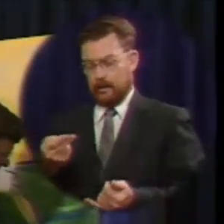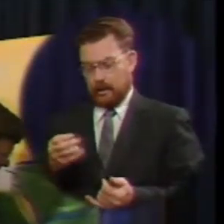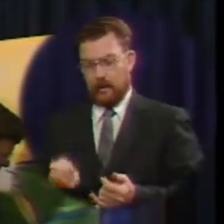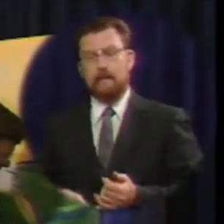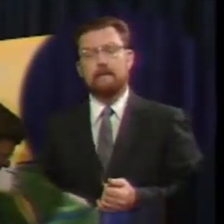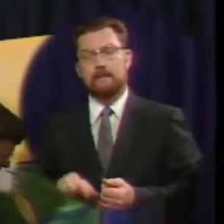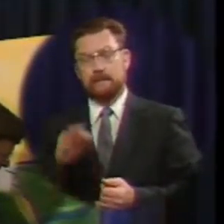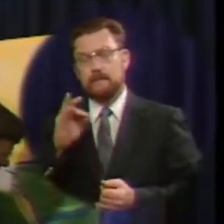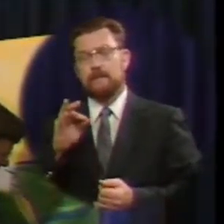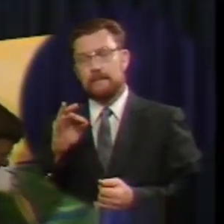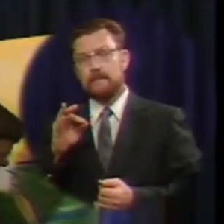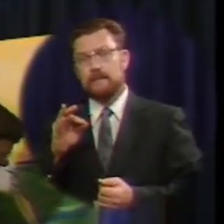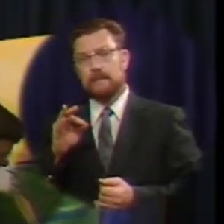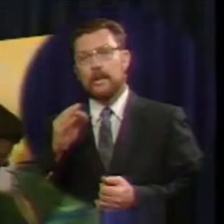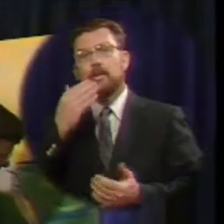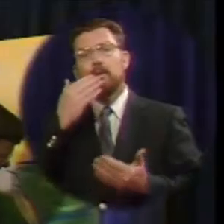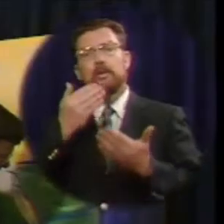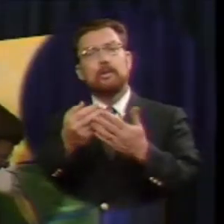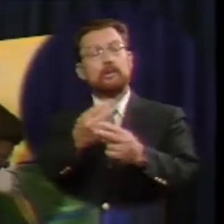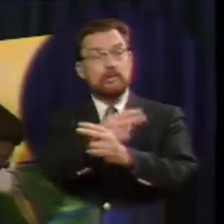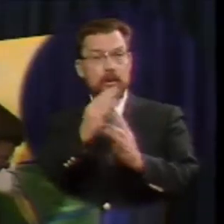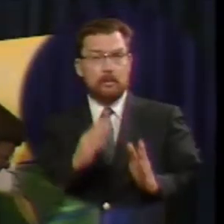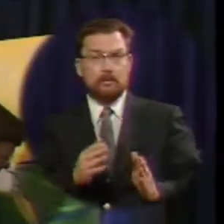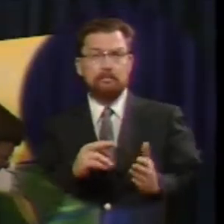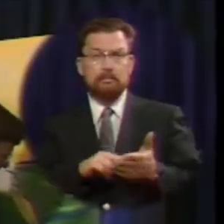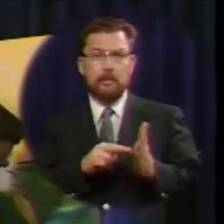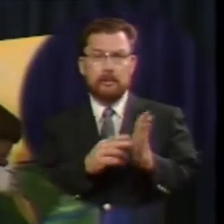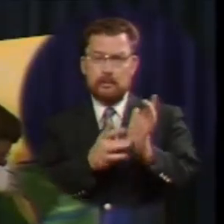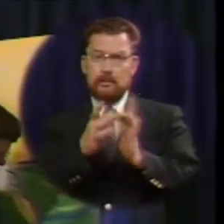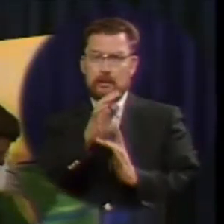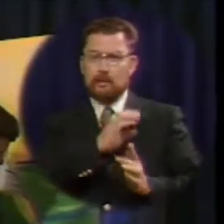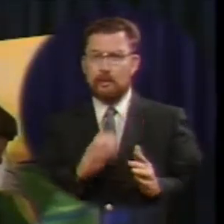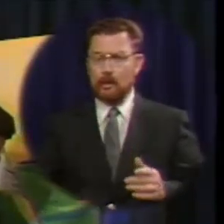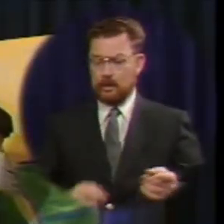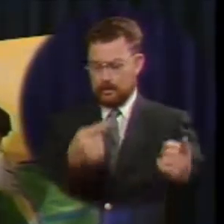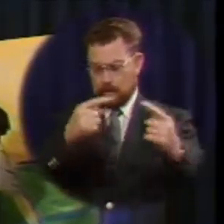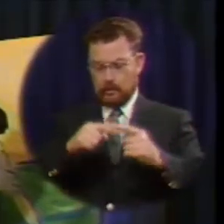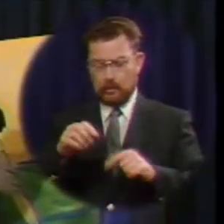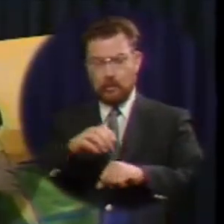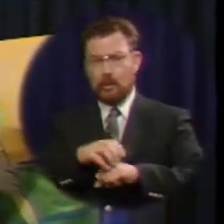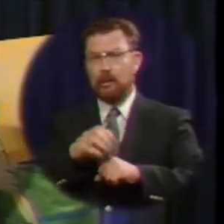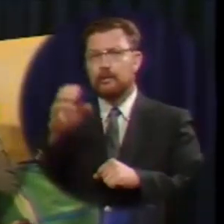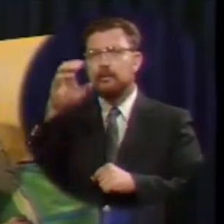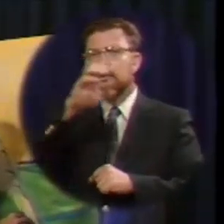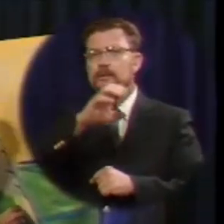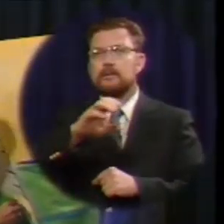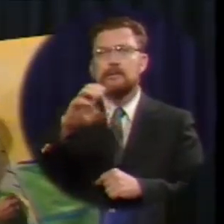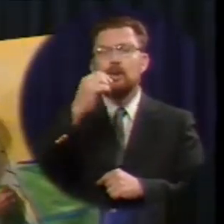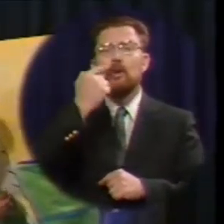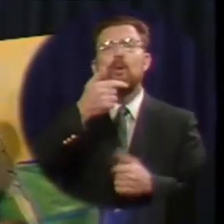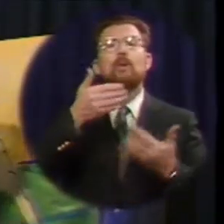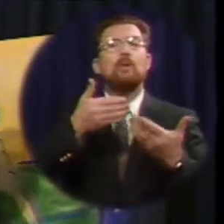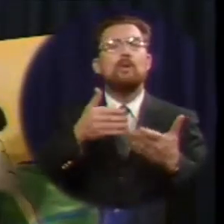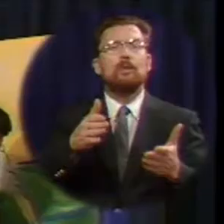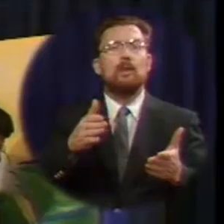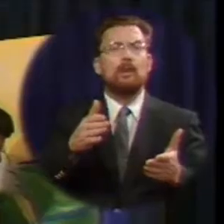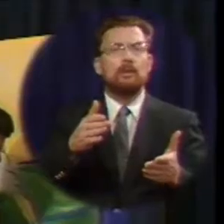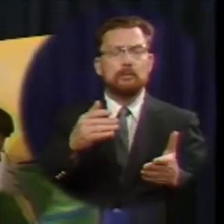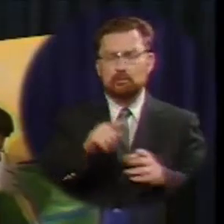the great shepherd is jesus christ who has come to earth to seek and to save the lost who have wandered into the